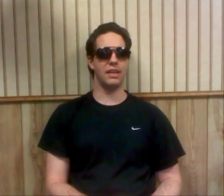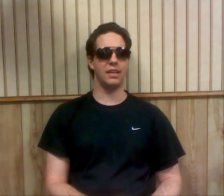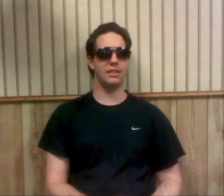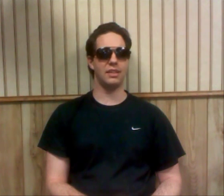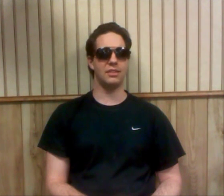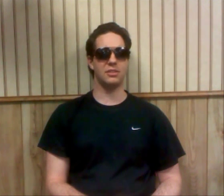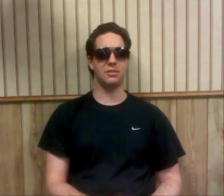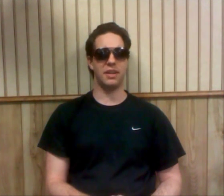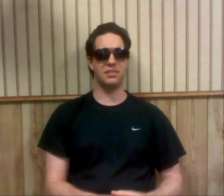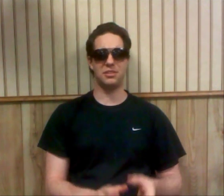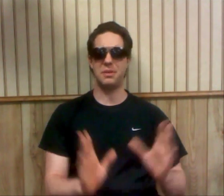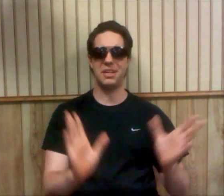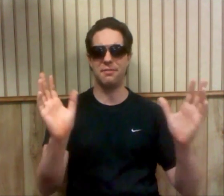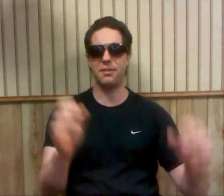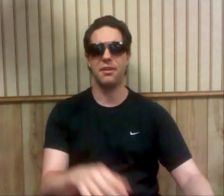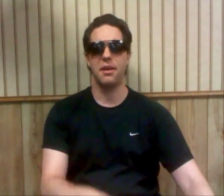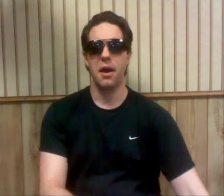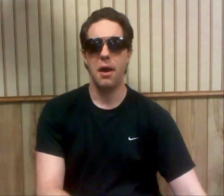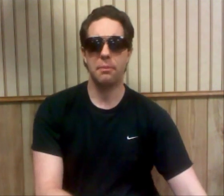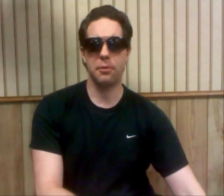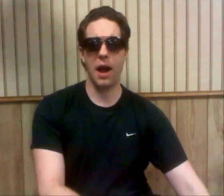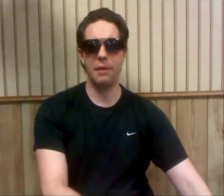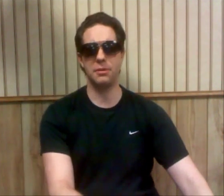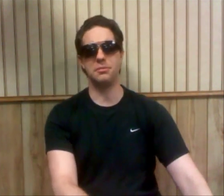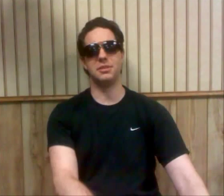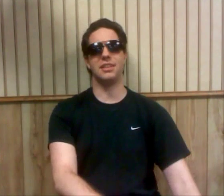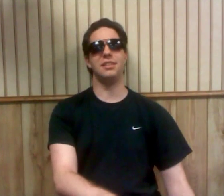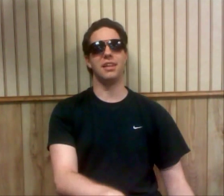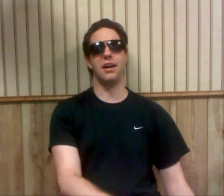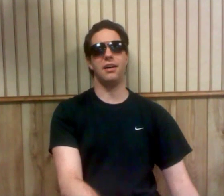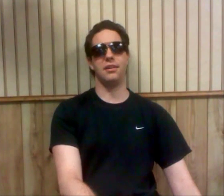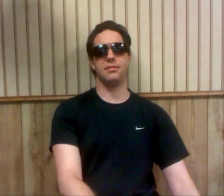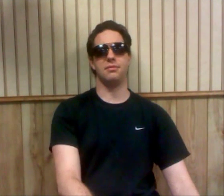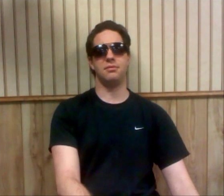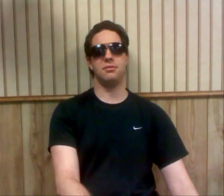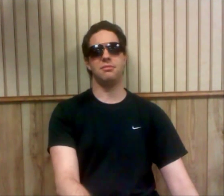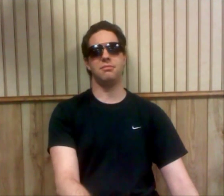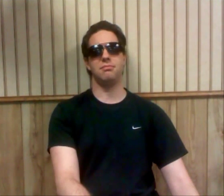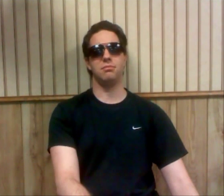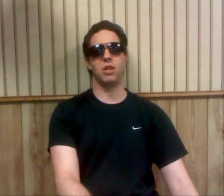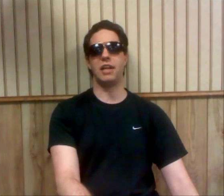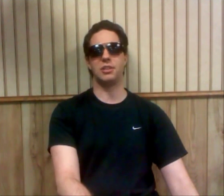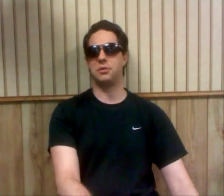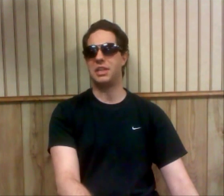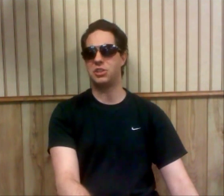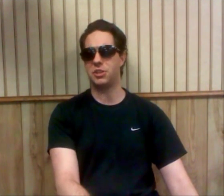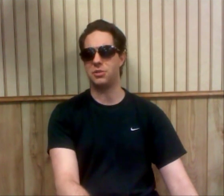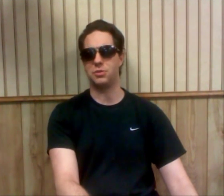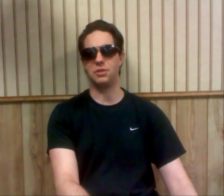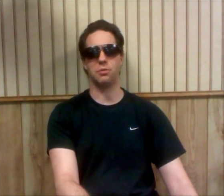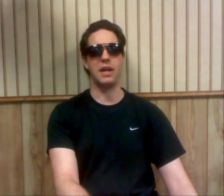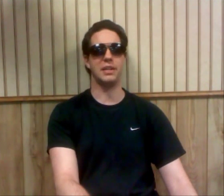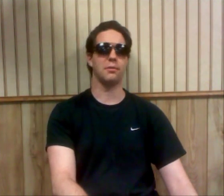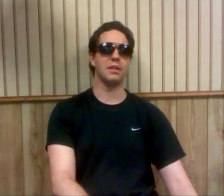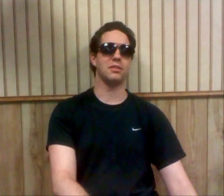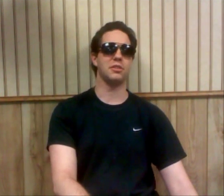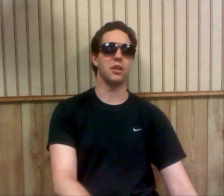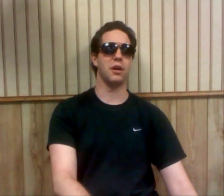It just creates so many different problems and logical issues in writing a wrestling show.